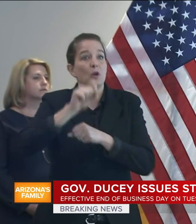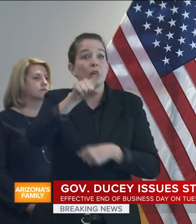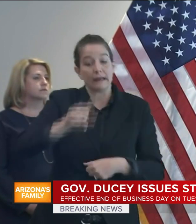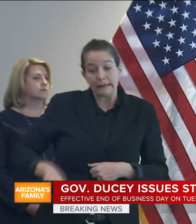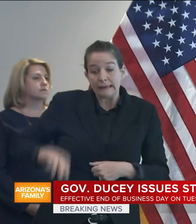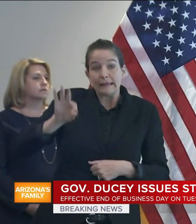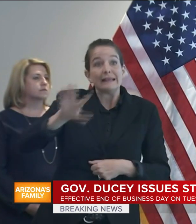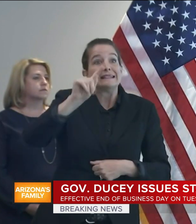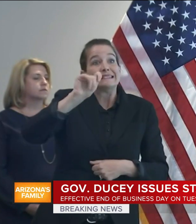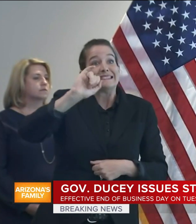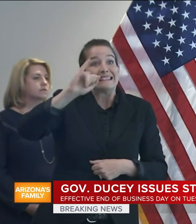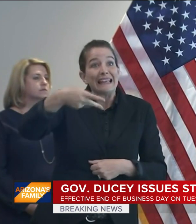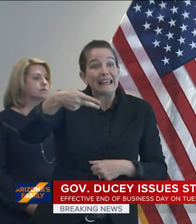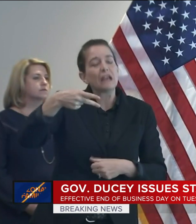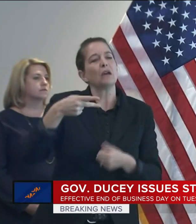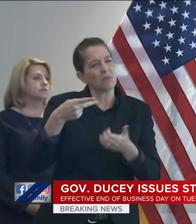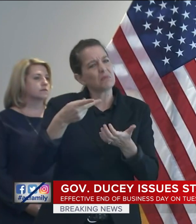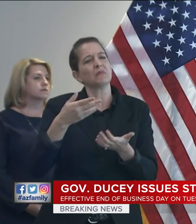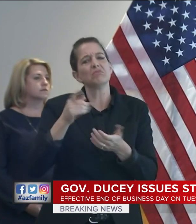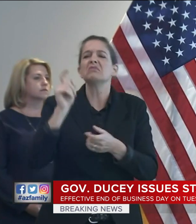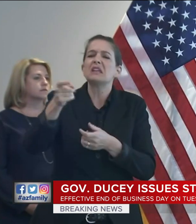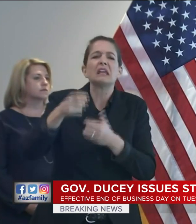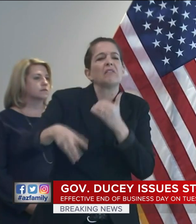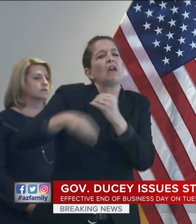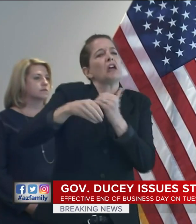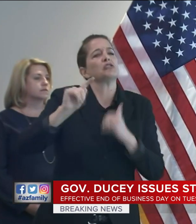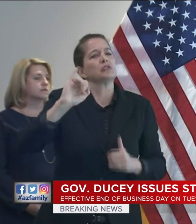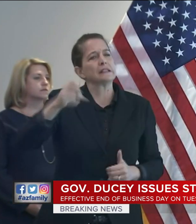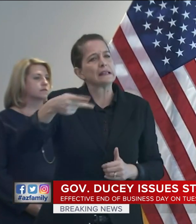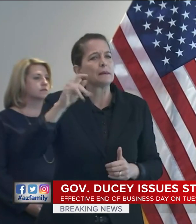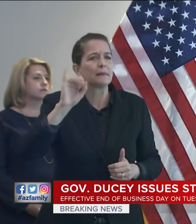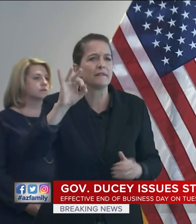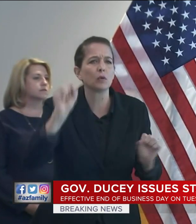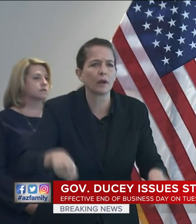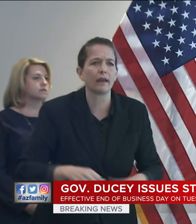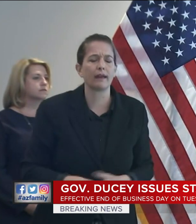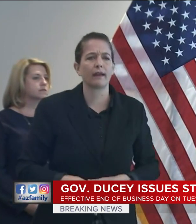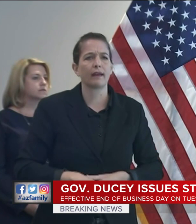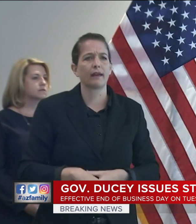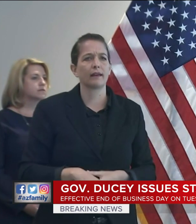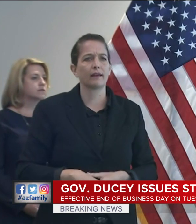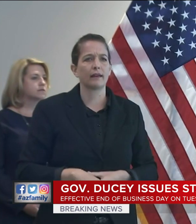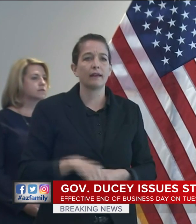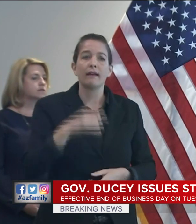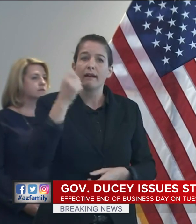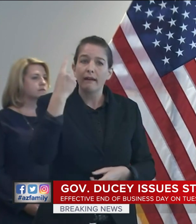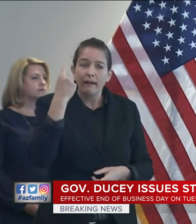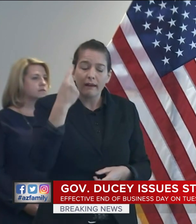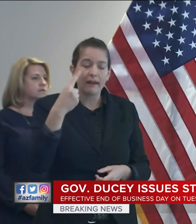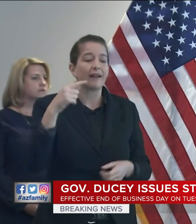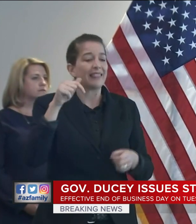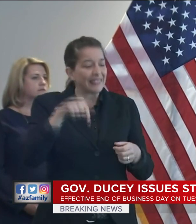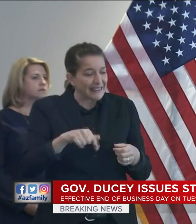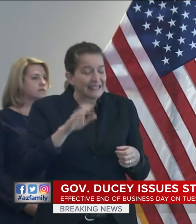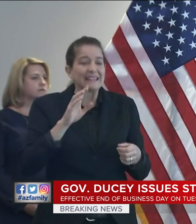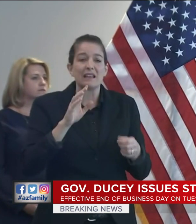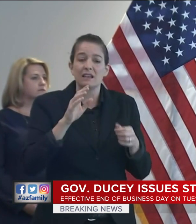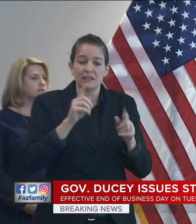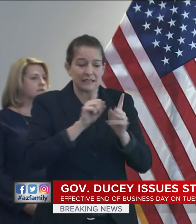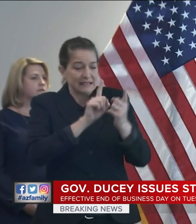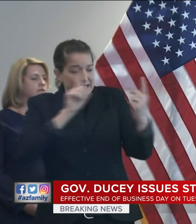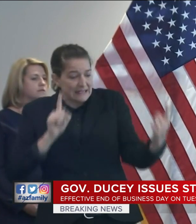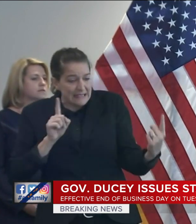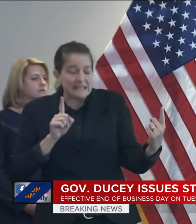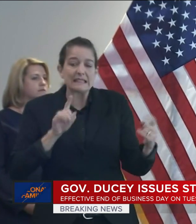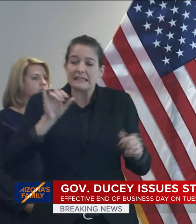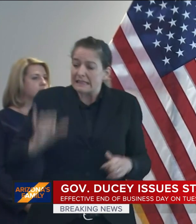will not eliminate the spread of the virus, it can continue to help slow the spread. Already, there